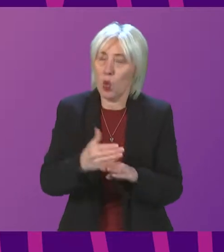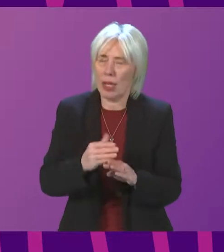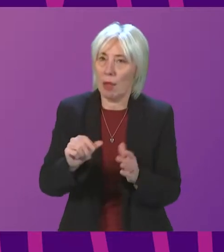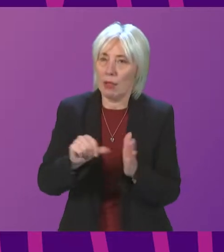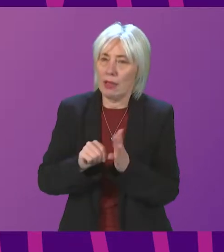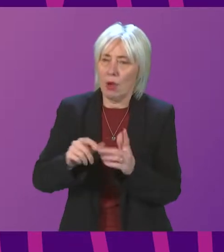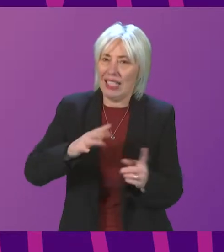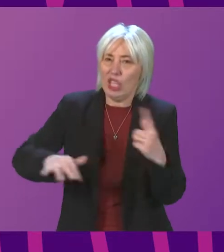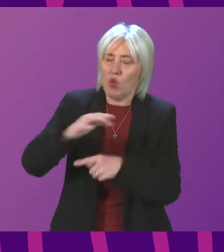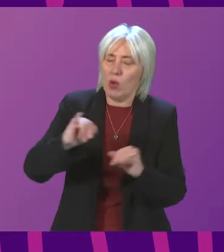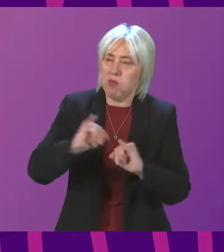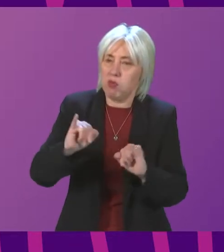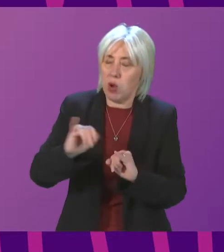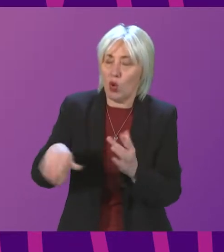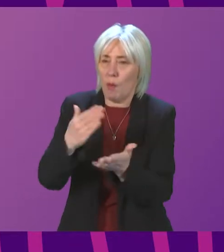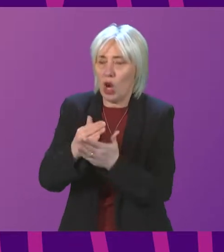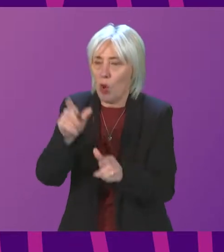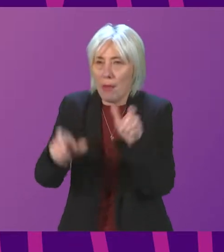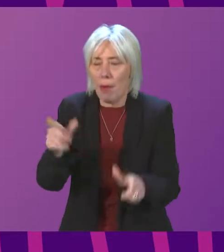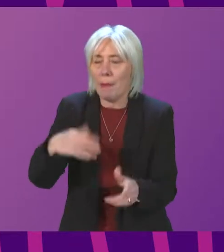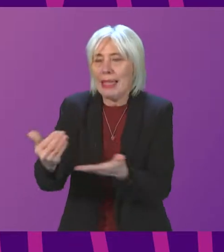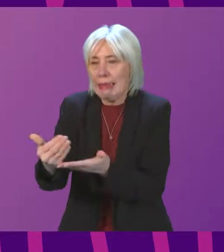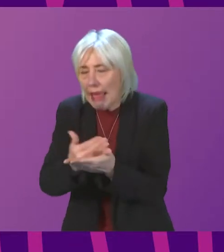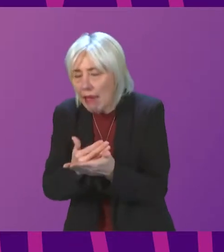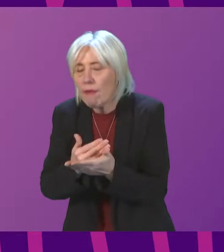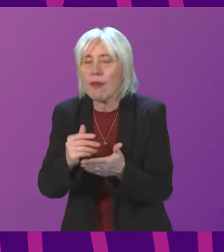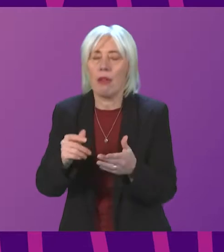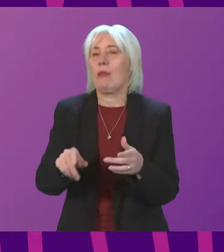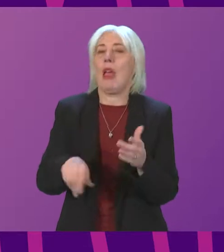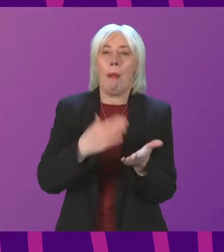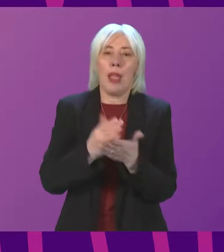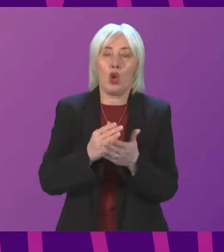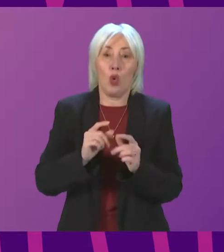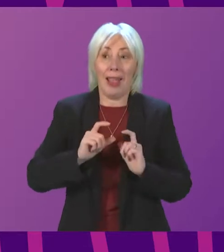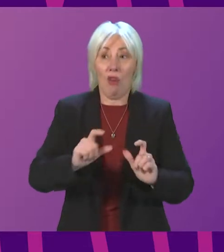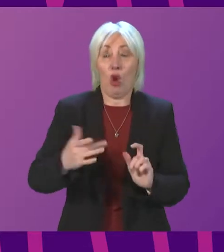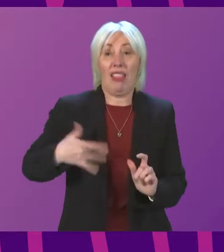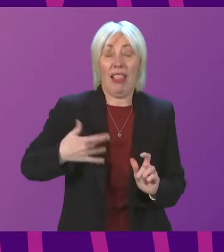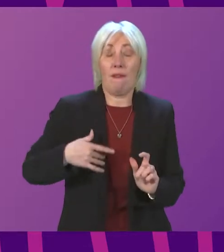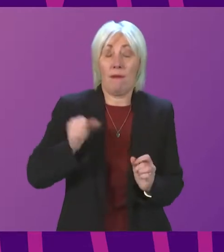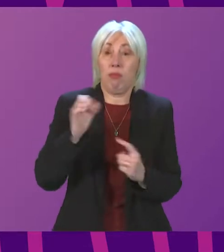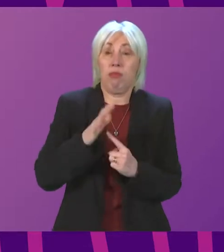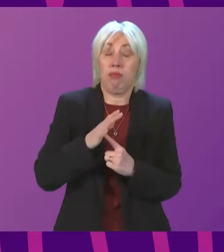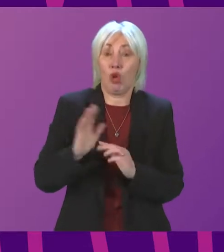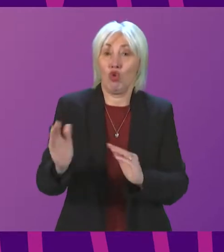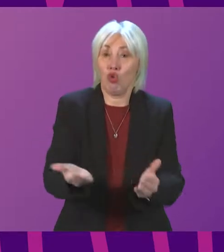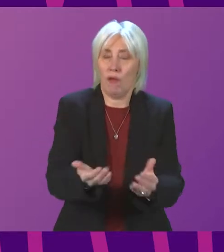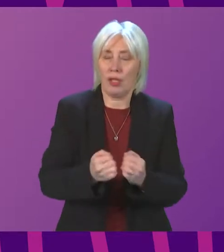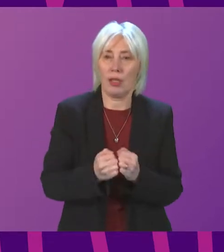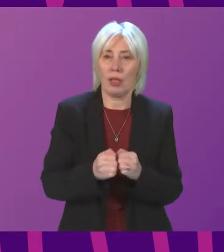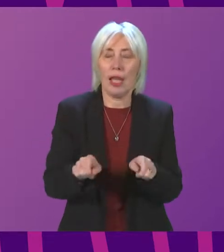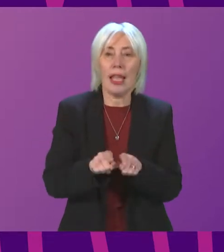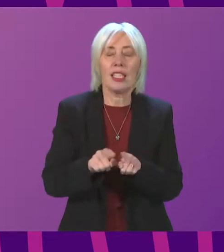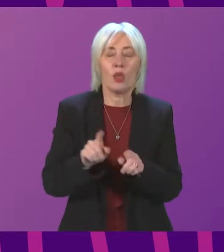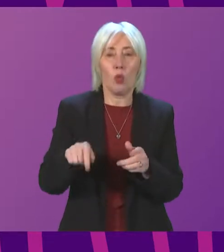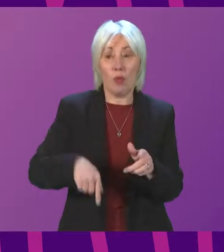conditions to keep people safe to help recovery and also with regard to maintaining lifeline services. The Scottish Government has also activated the Belwyn